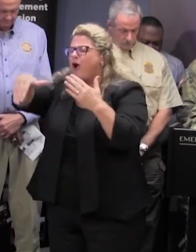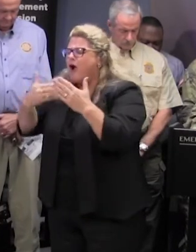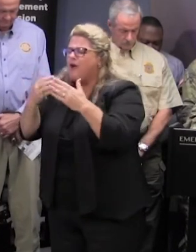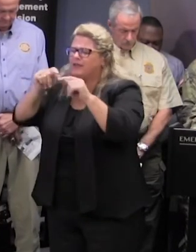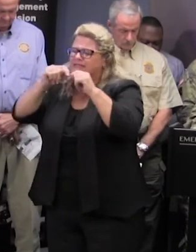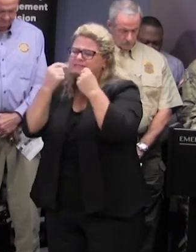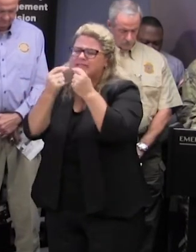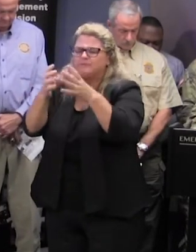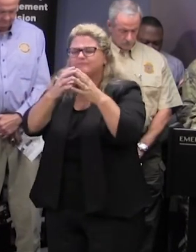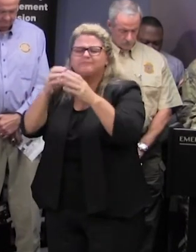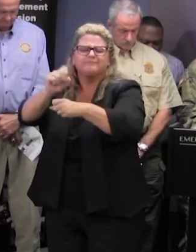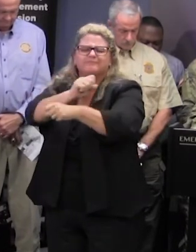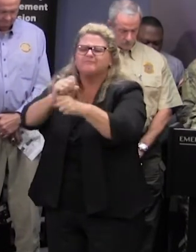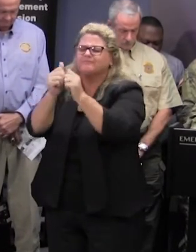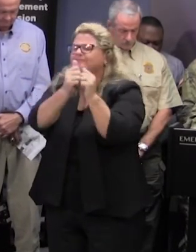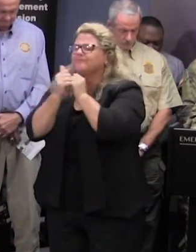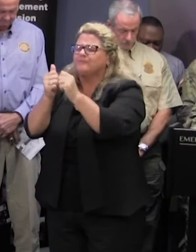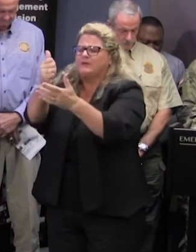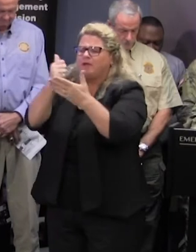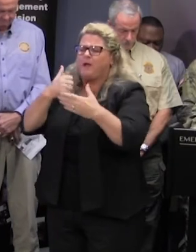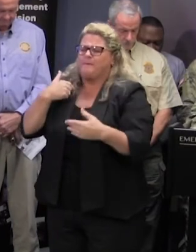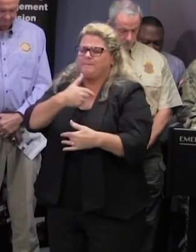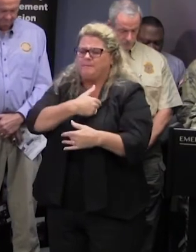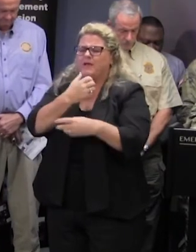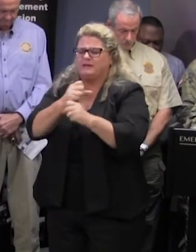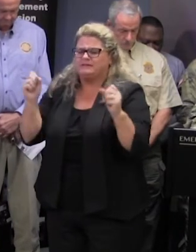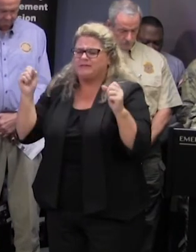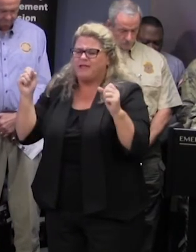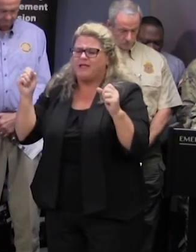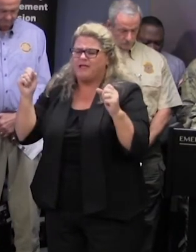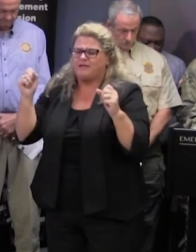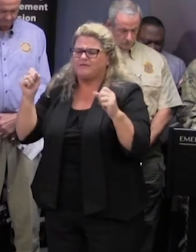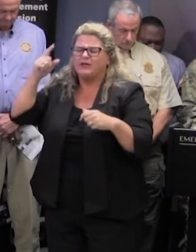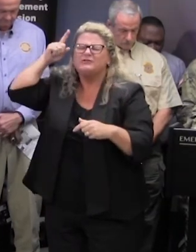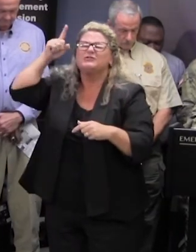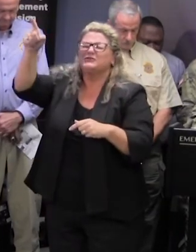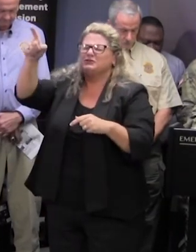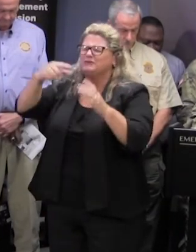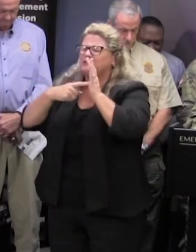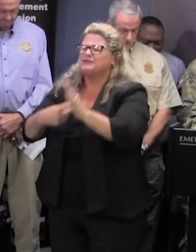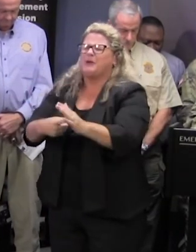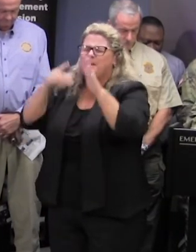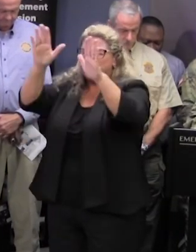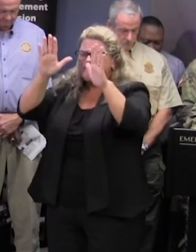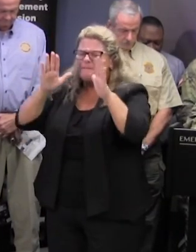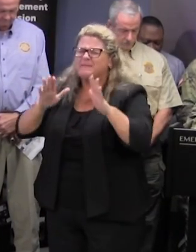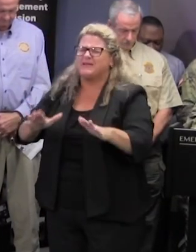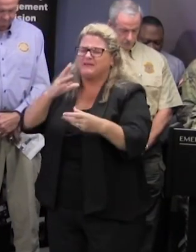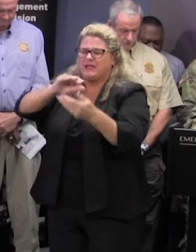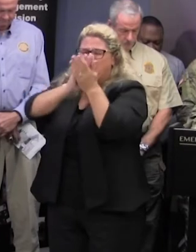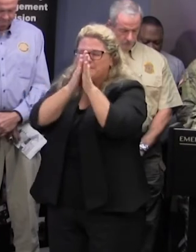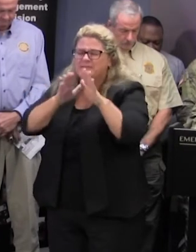the team members that are working together to help us be safe walk on the water lord and say peace be still